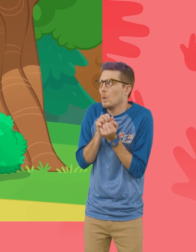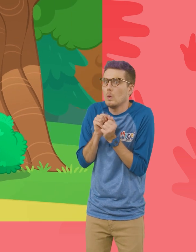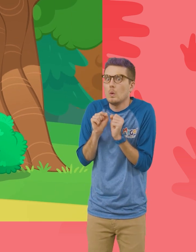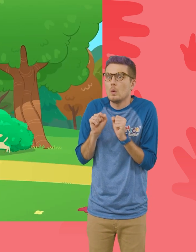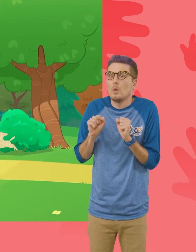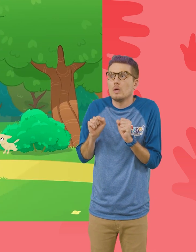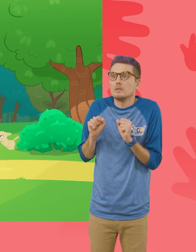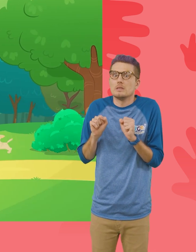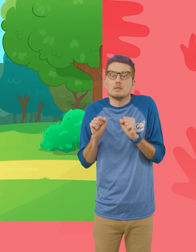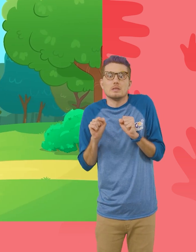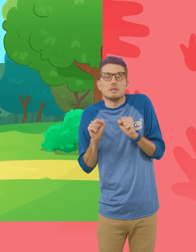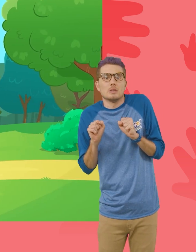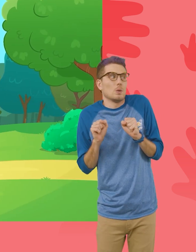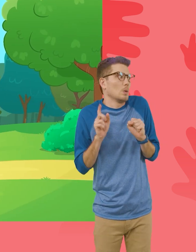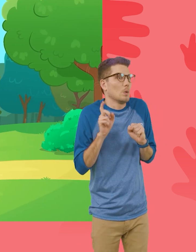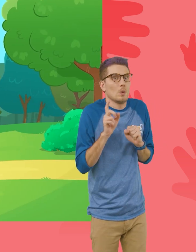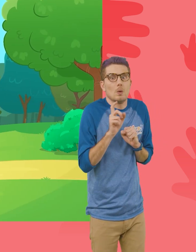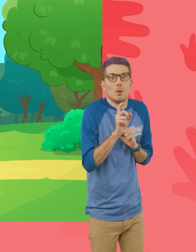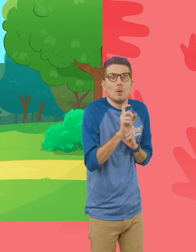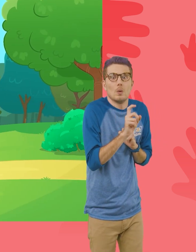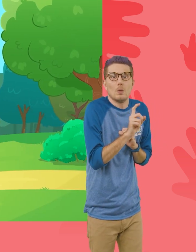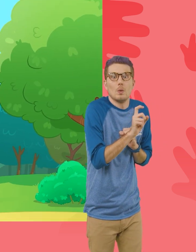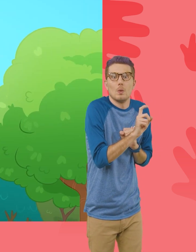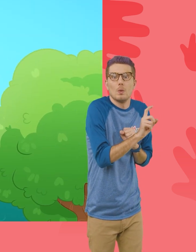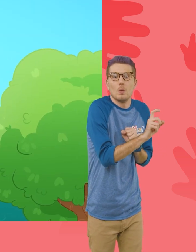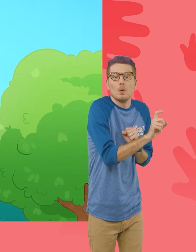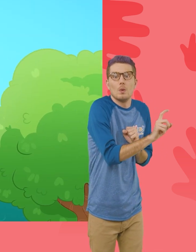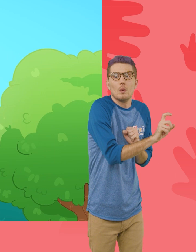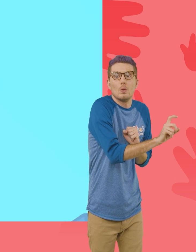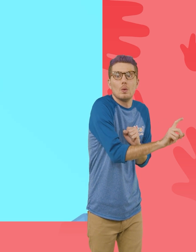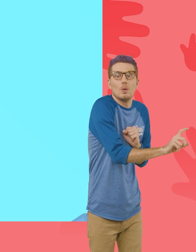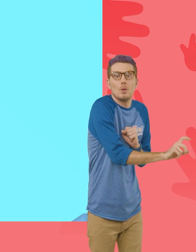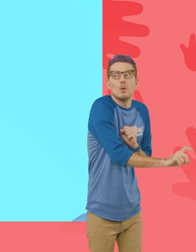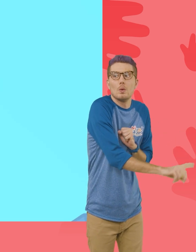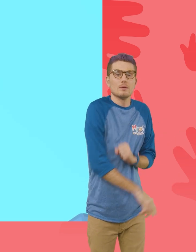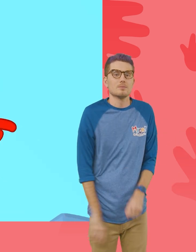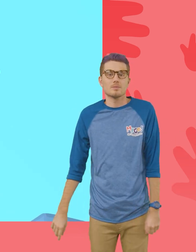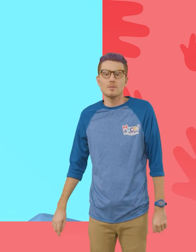Good-bye. How are Panversion. If you